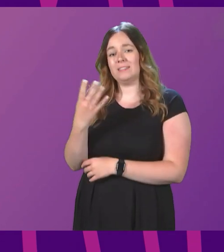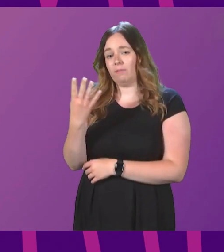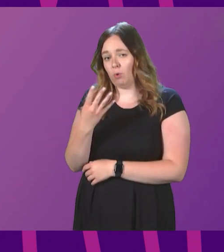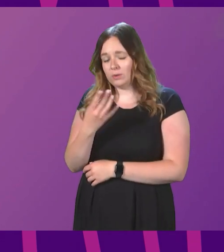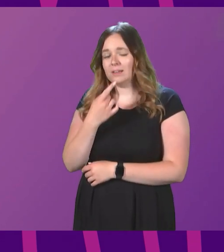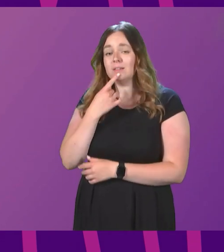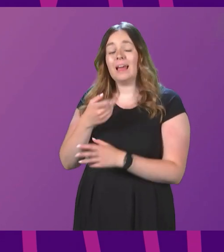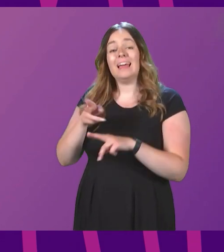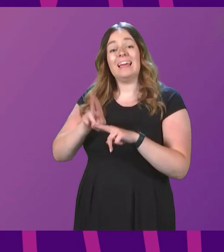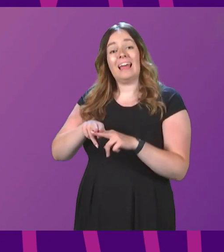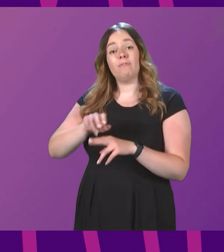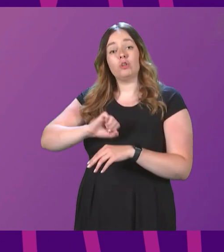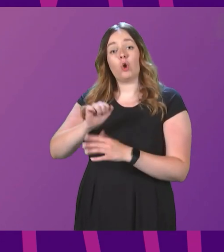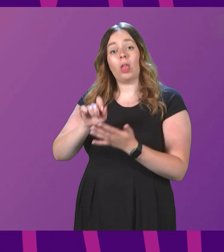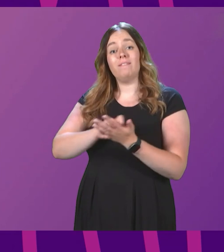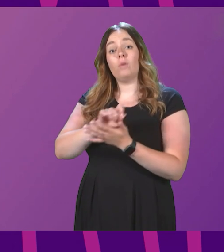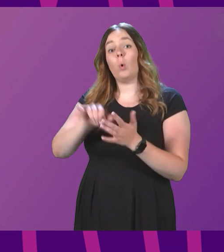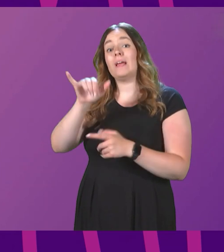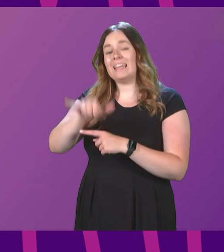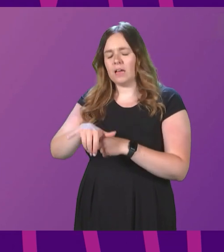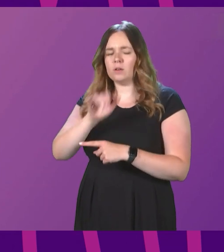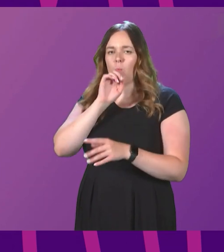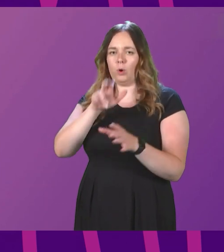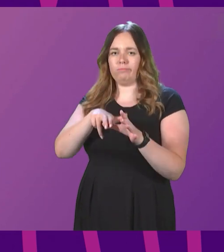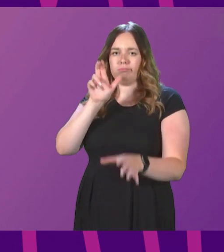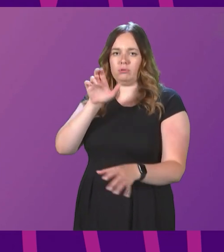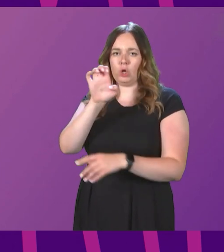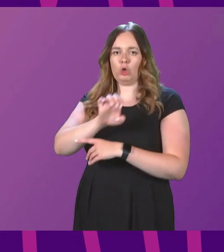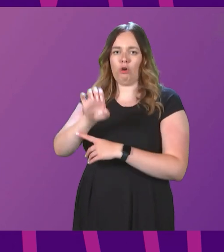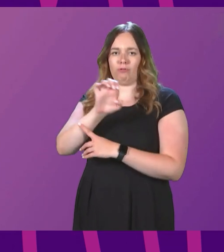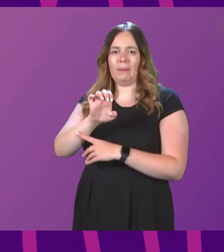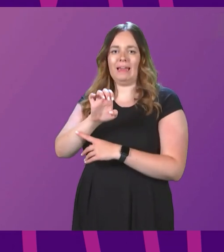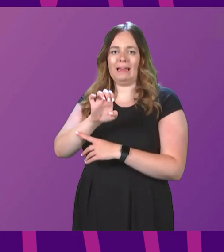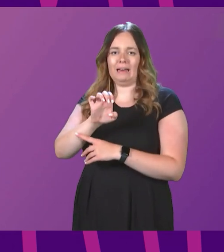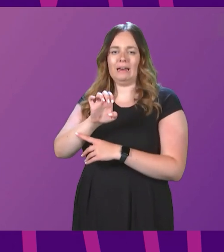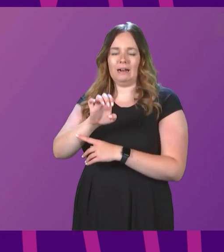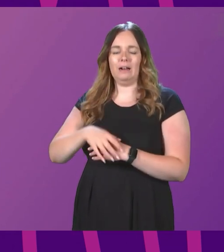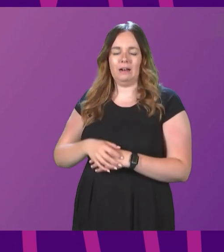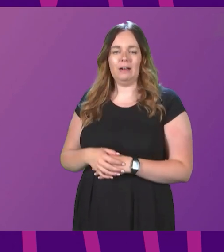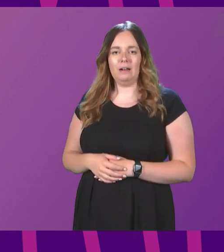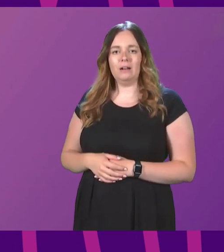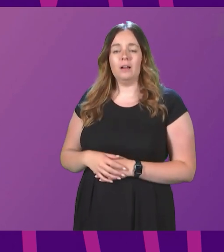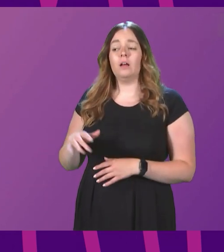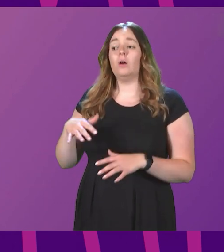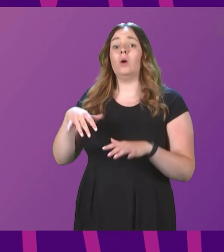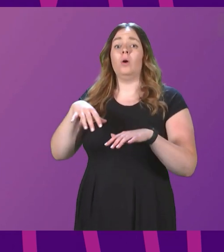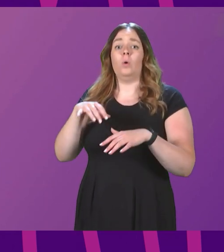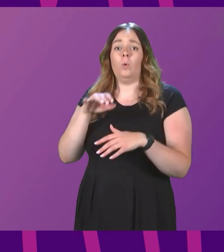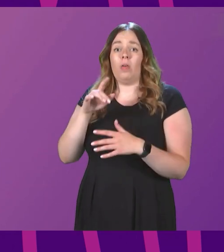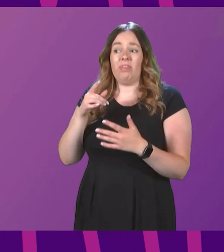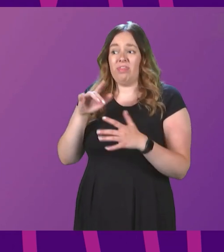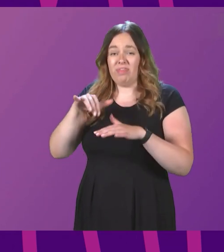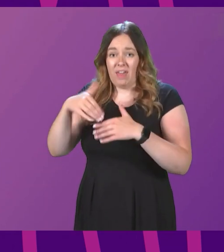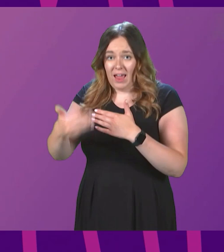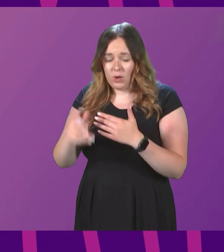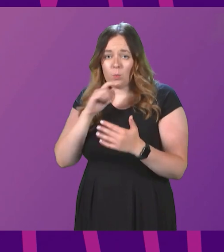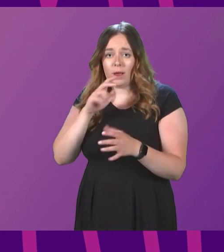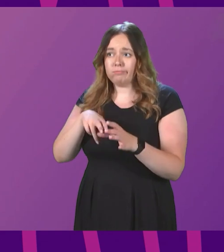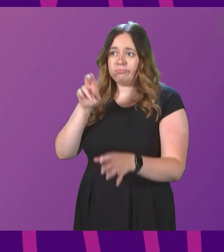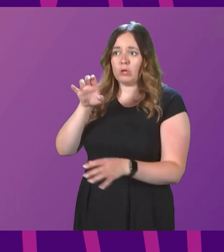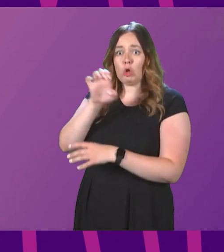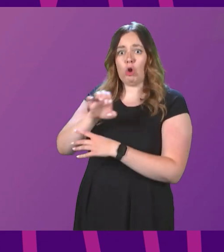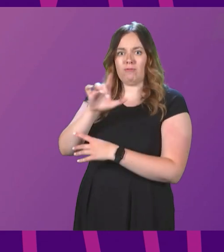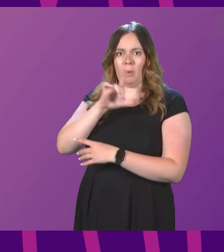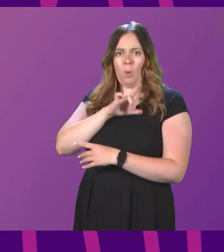said that if Scotland voted yes, we'd be taken out of the European Union. And then, of course, we were taken out of the European Union because we did